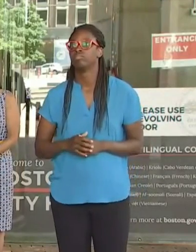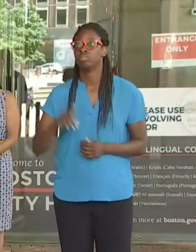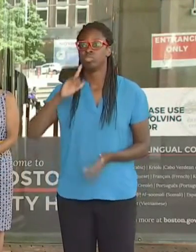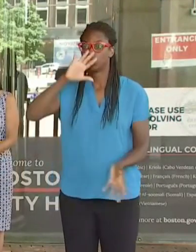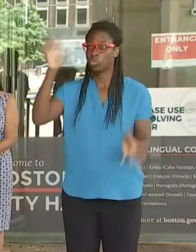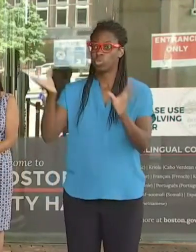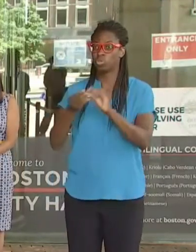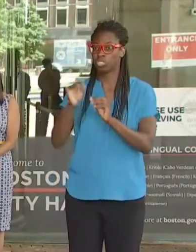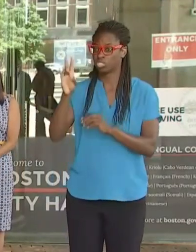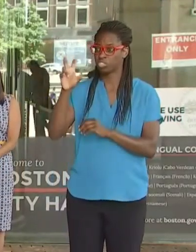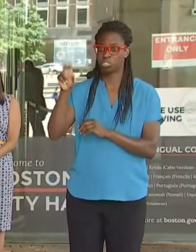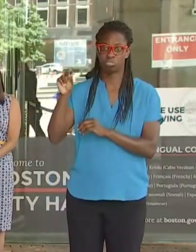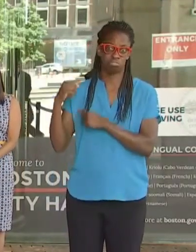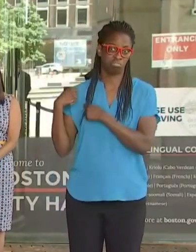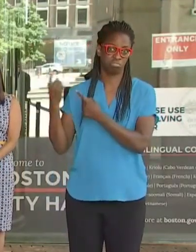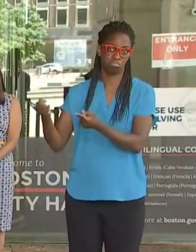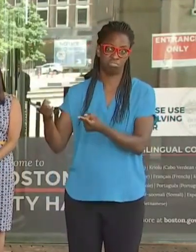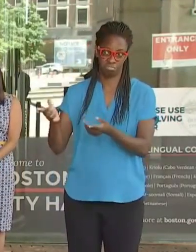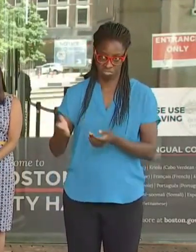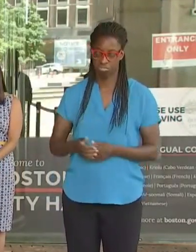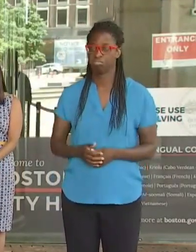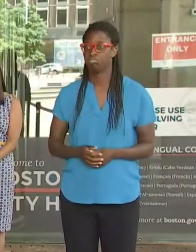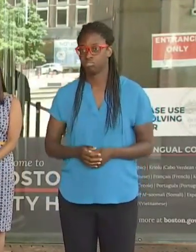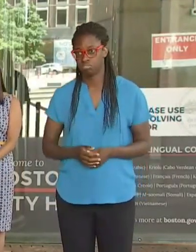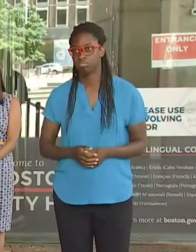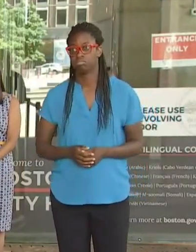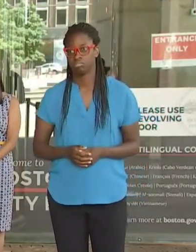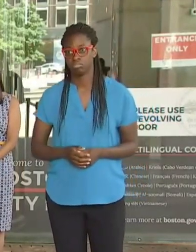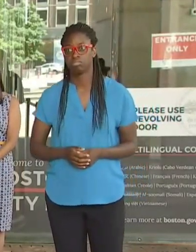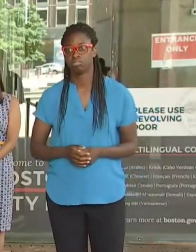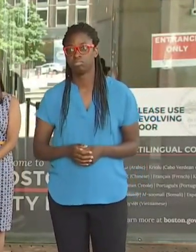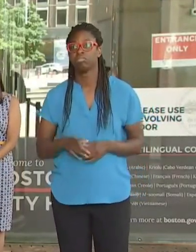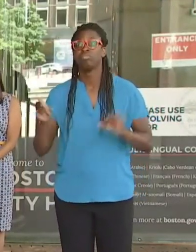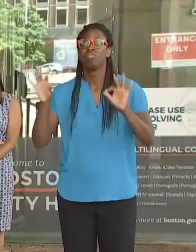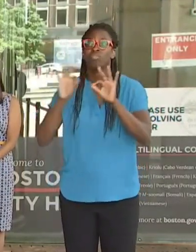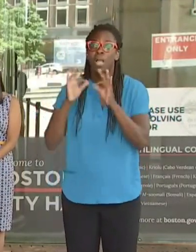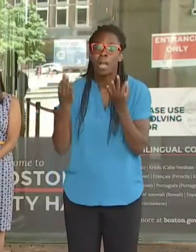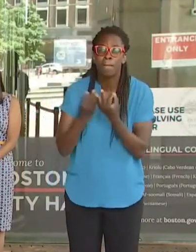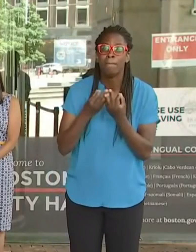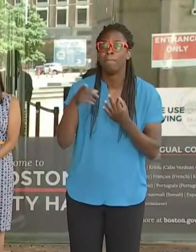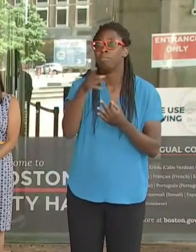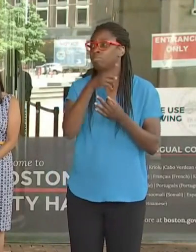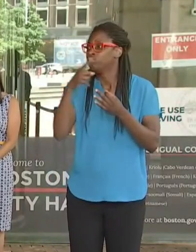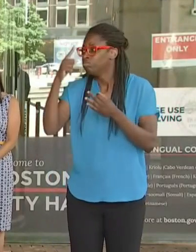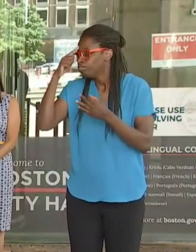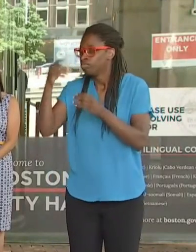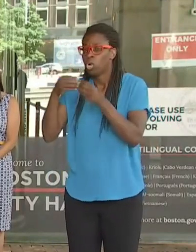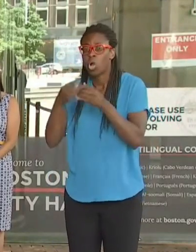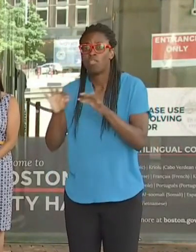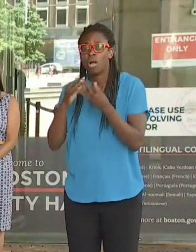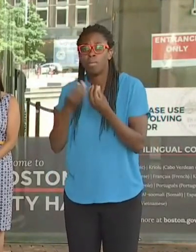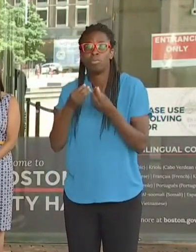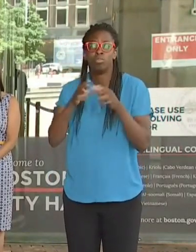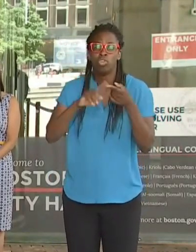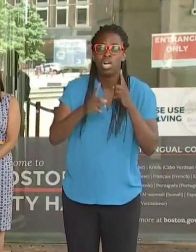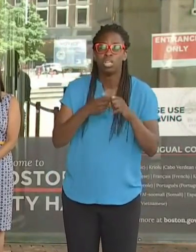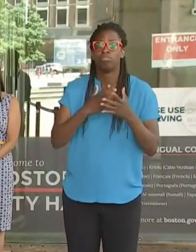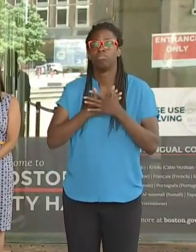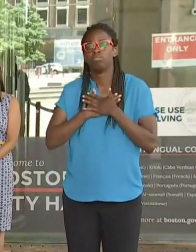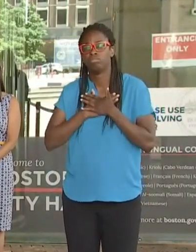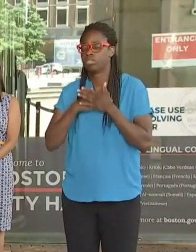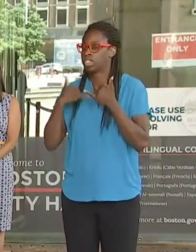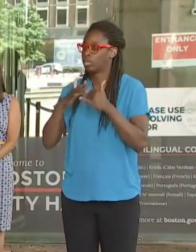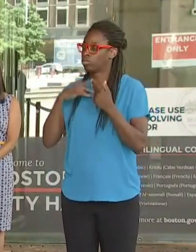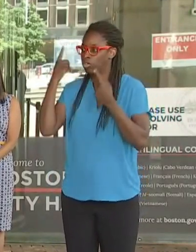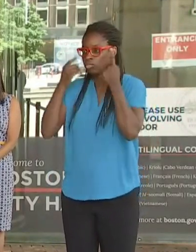FAMILIES THAT ARE STILL STRUGGLING WITH COVID-19, OUR THOUGHTS AND PRAYERS ARE WITH YOU. AND TO THE FAMILIES THAT LOST LOVED ONES, WE WANT YOU TO